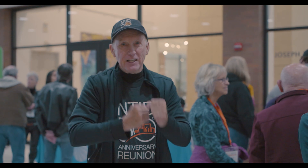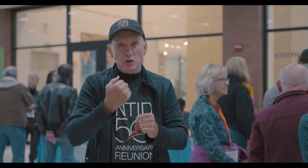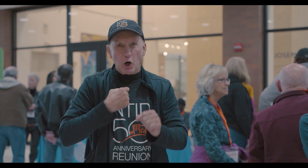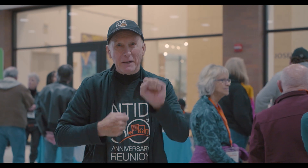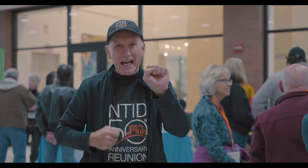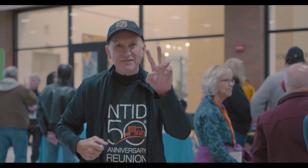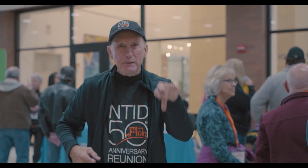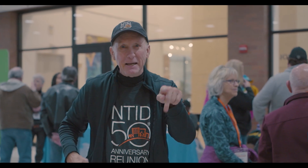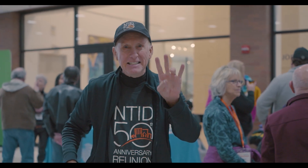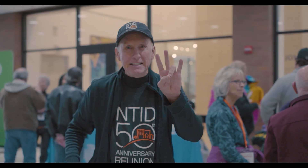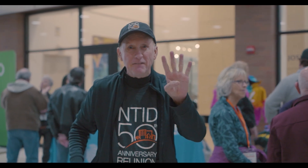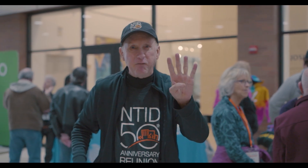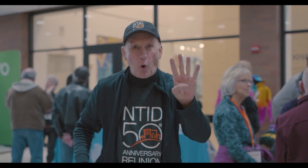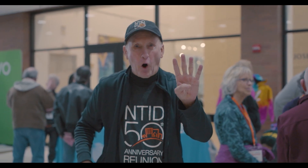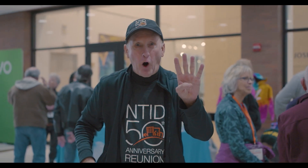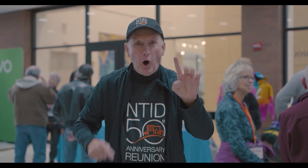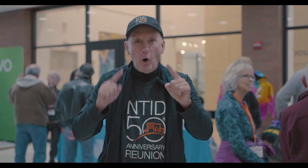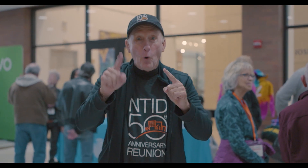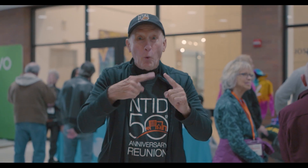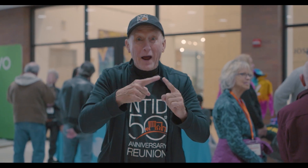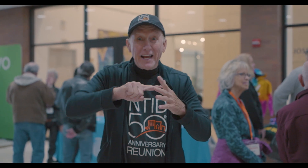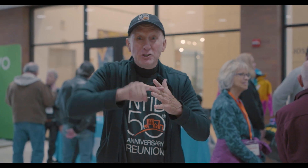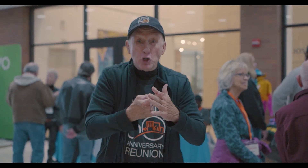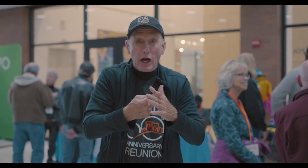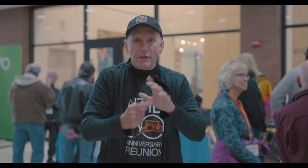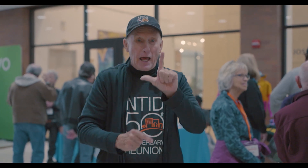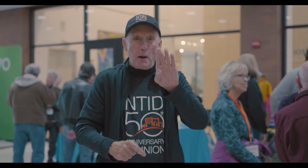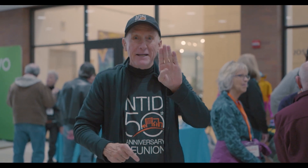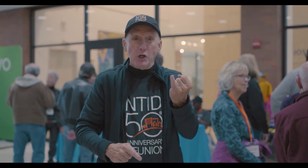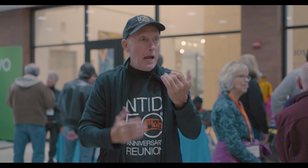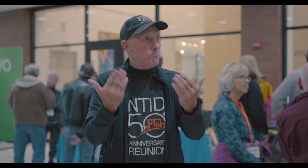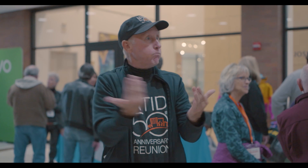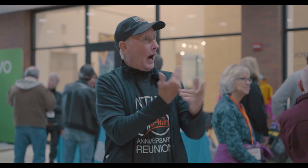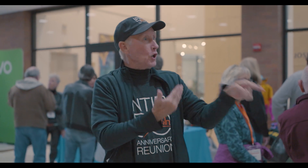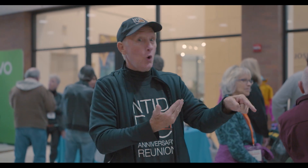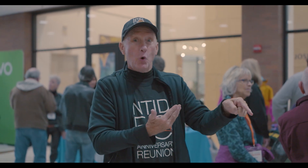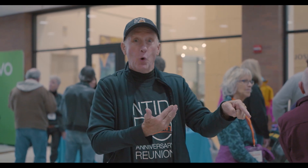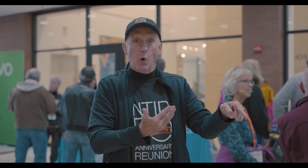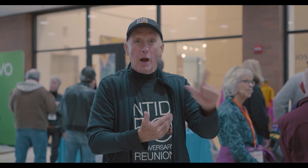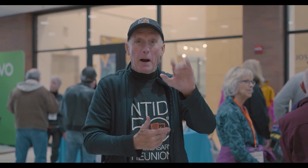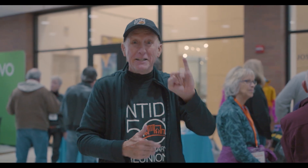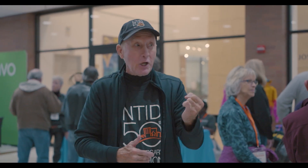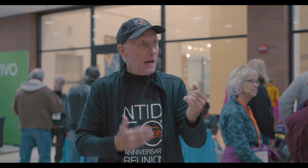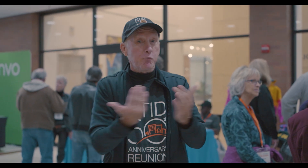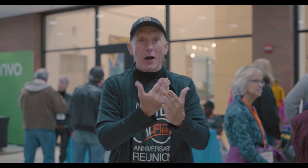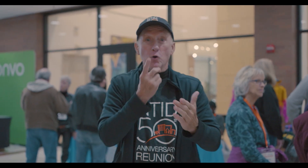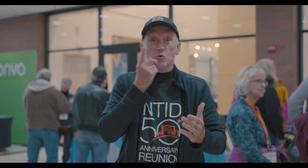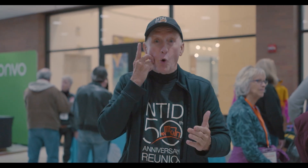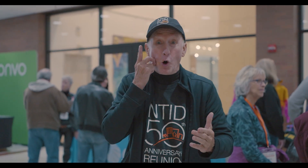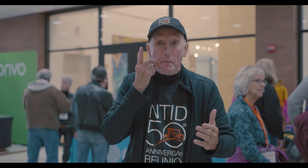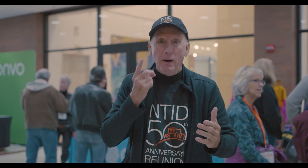50 years ago, I was in SVP 74. When they started, LBJ was brand new. Brand new